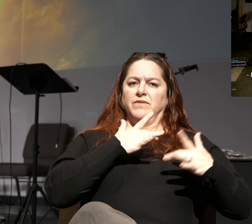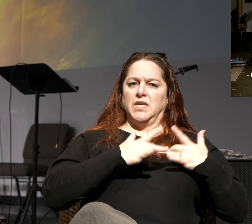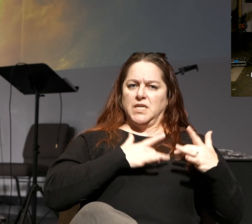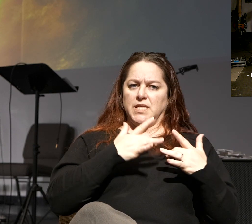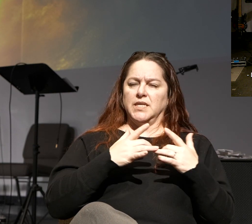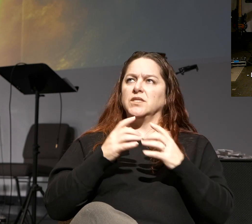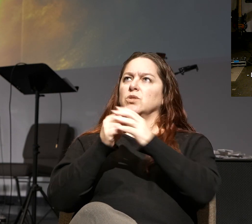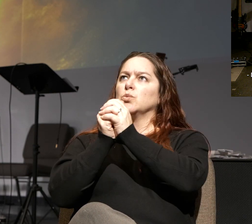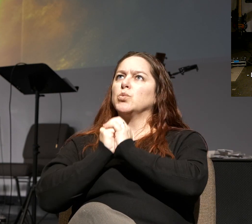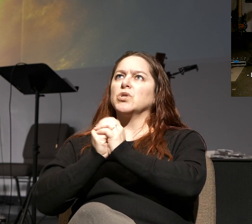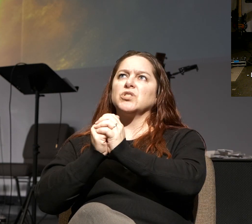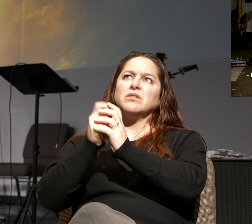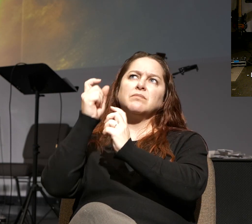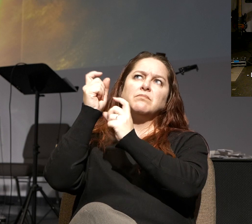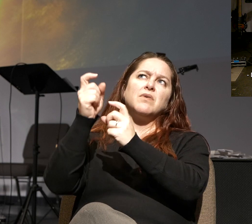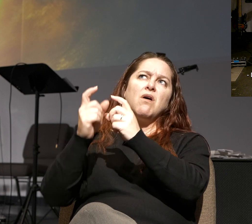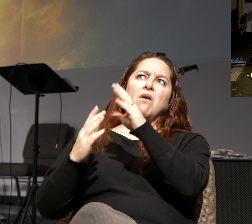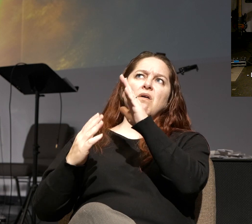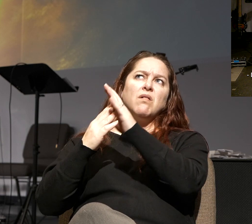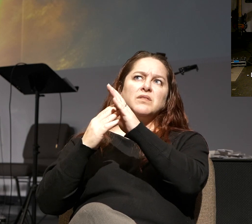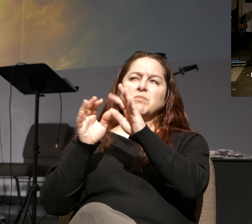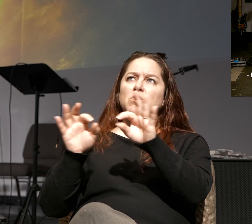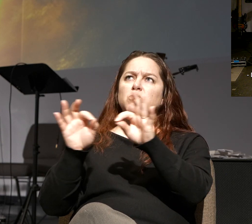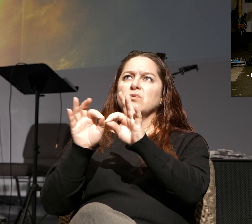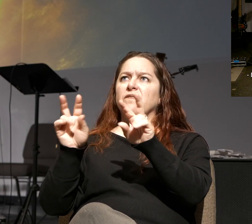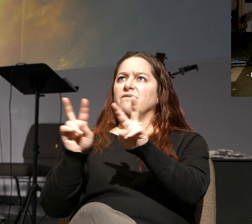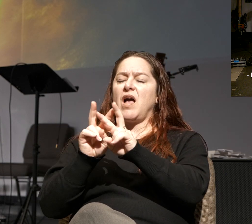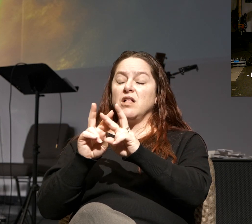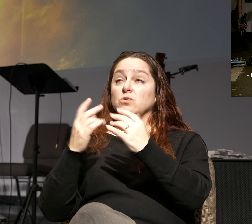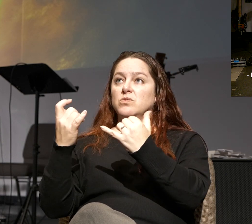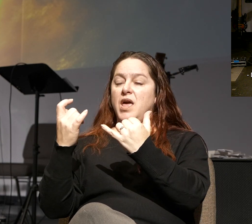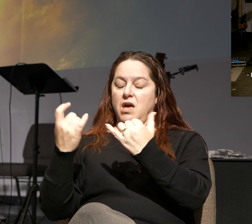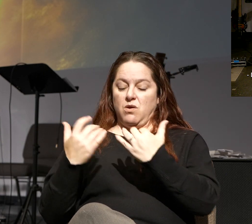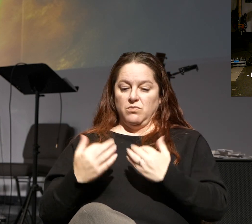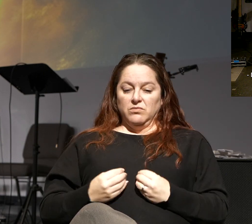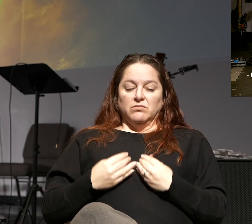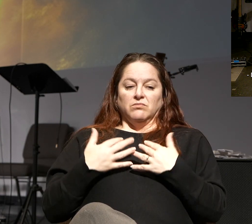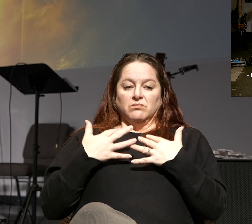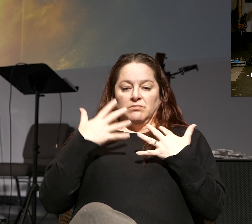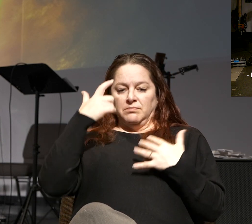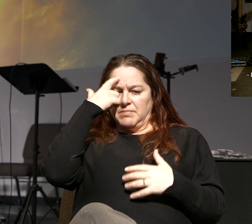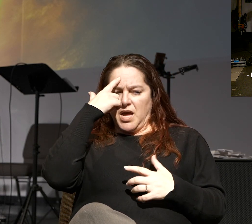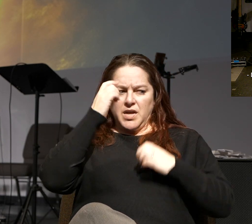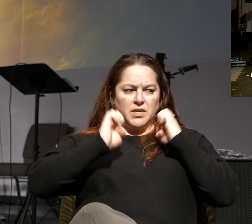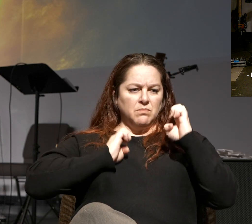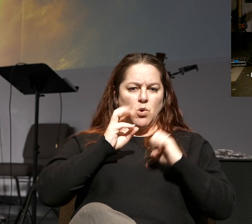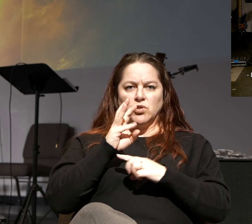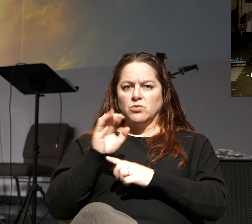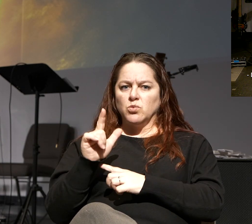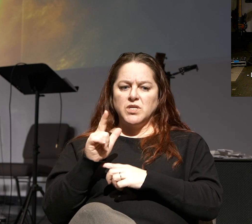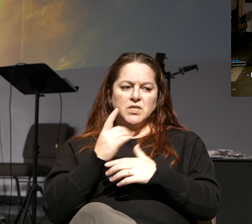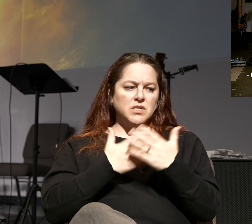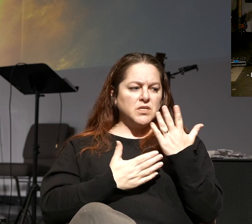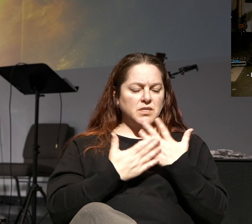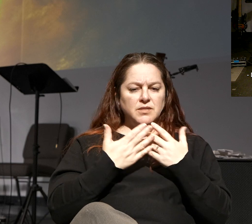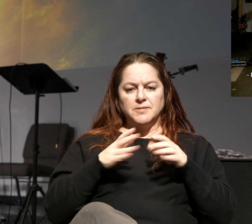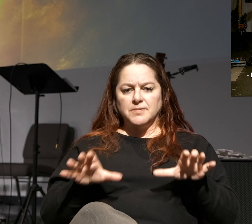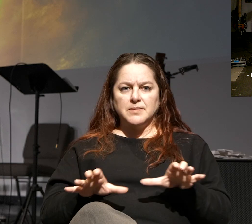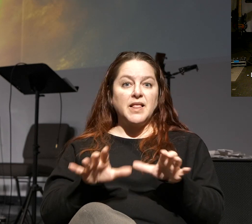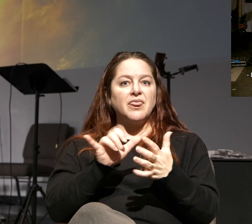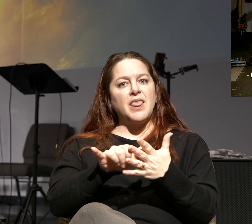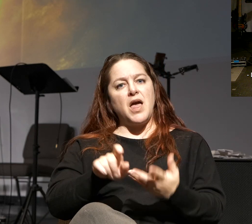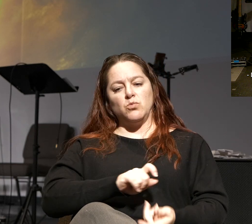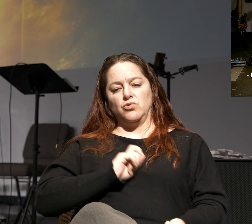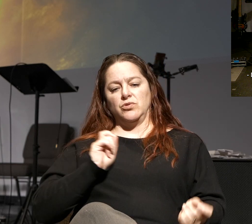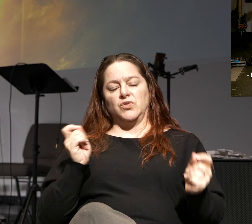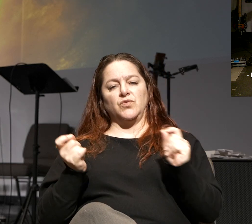ultimate worth and value to God in such a way that it engages and energizes your whole being, your mind, emotion, will. This is what transforms us.